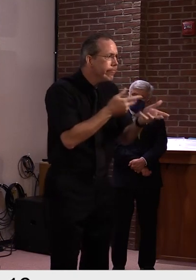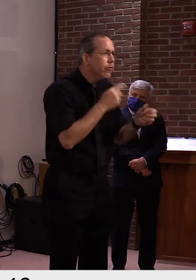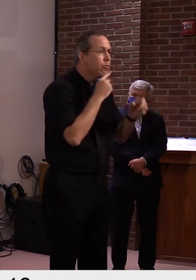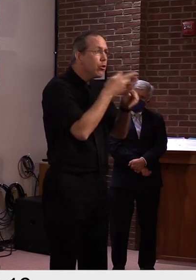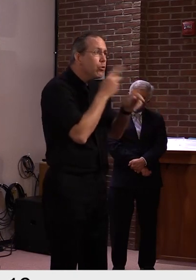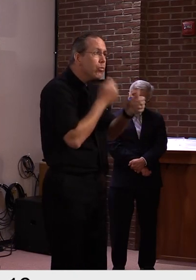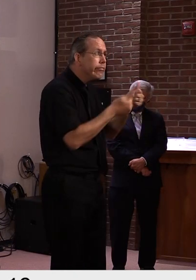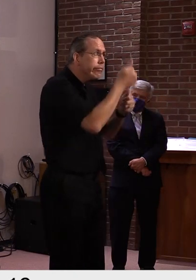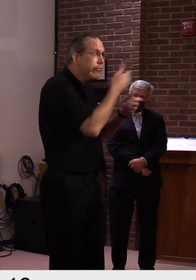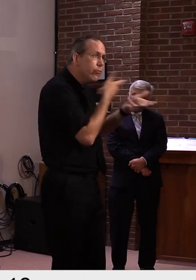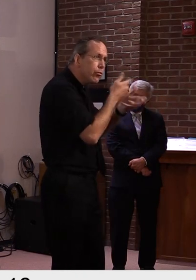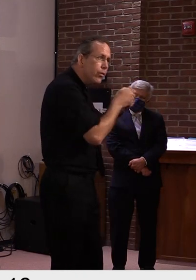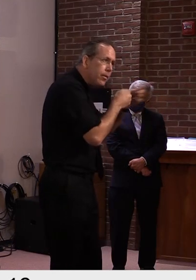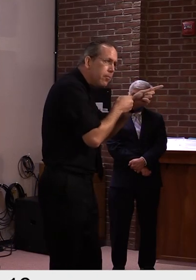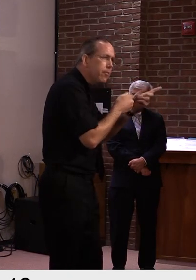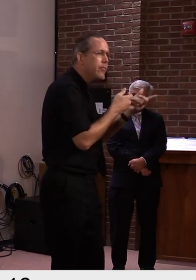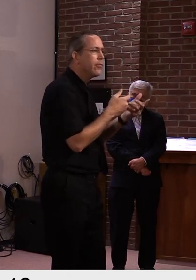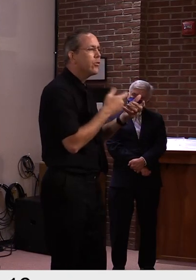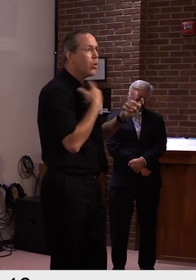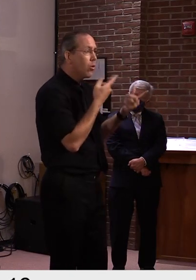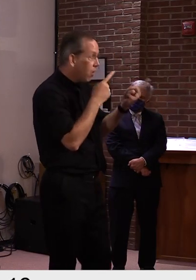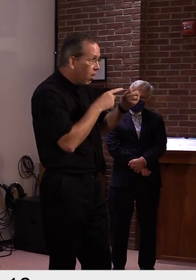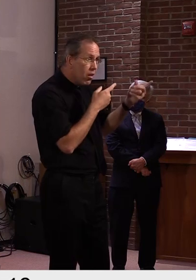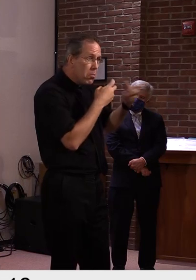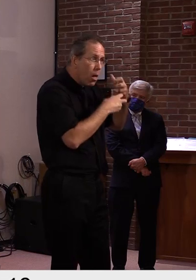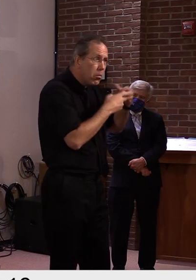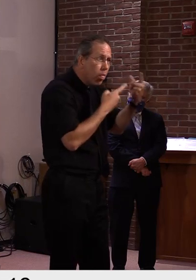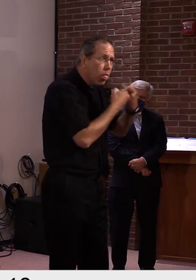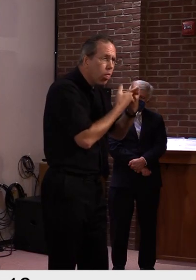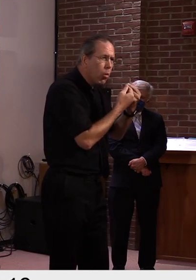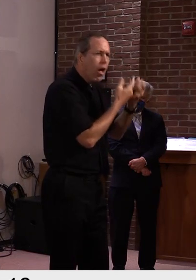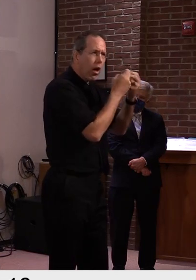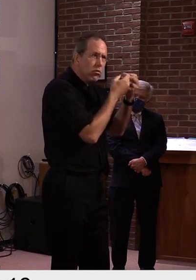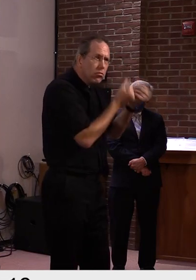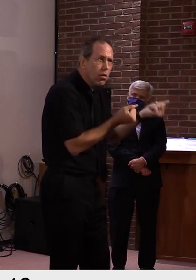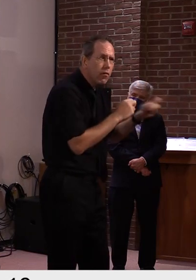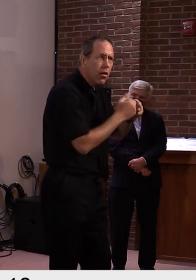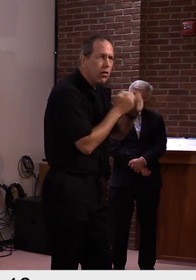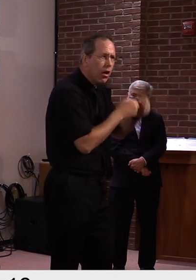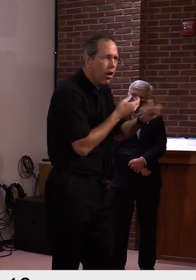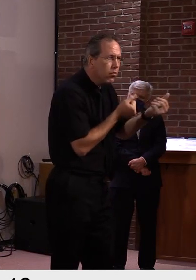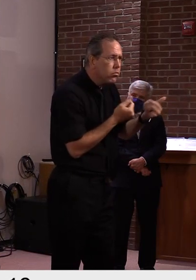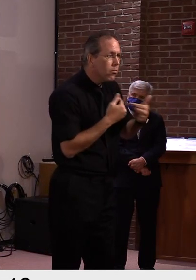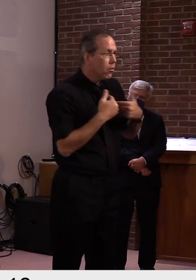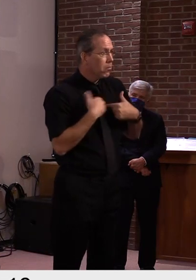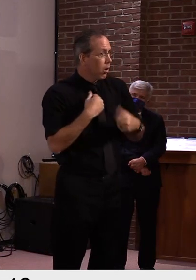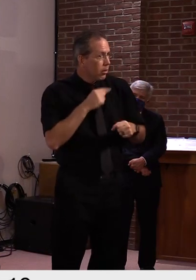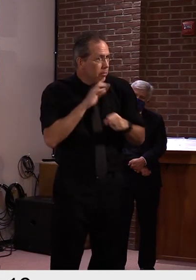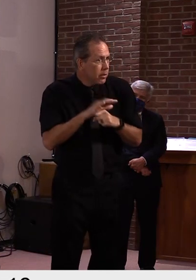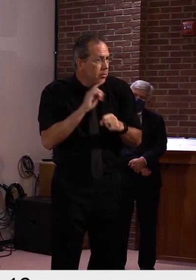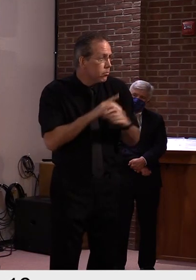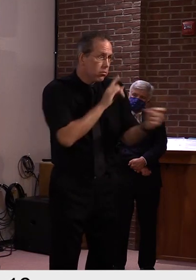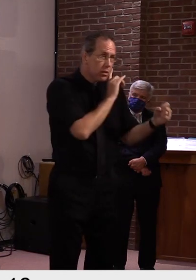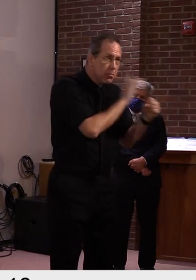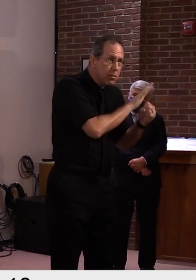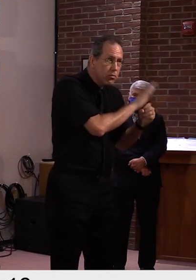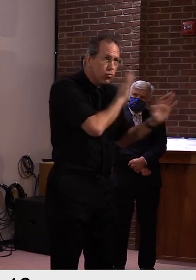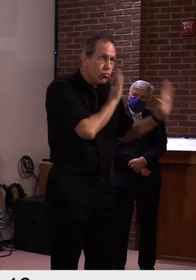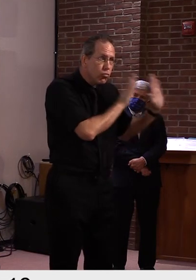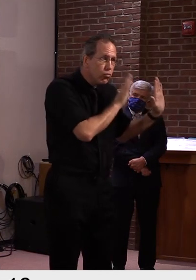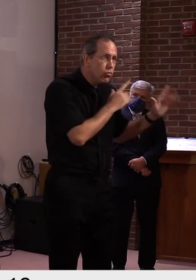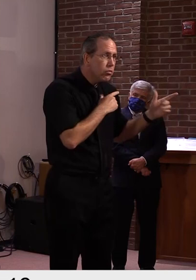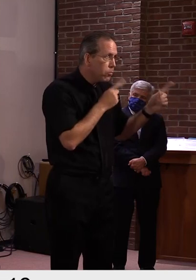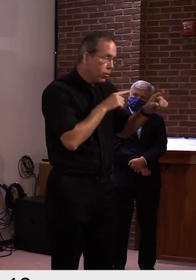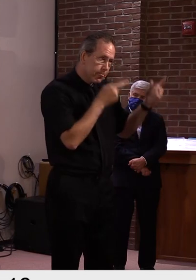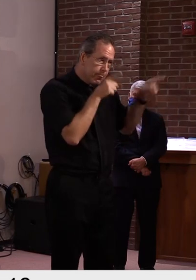has the same, um, same type of commitment, uh, that I do to, uh, to what I see as best for Vermont.